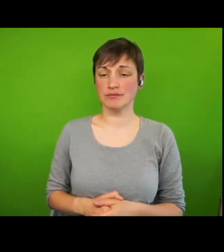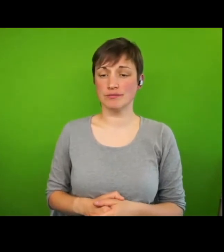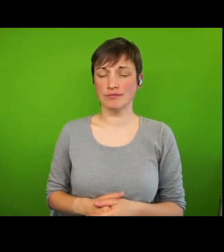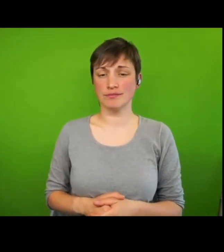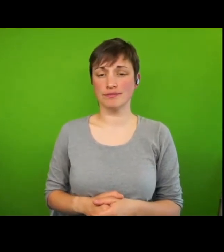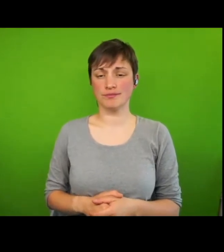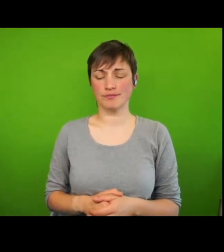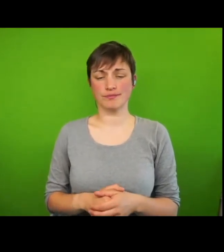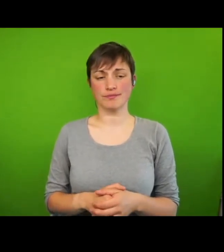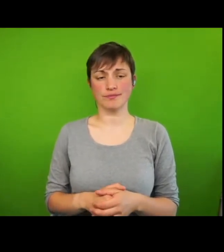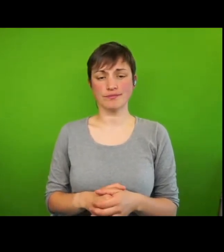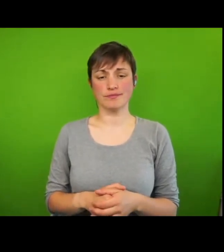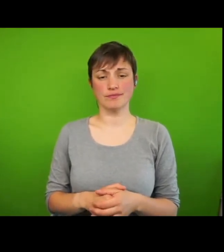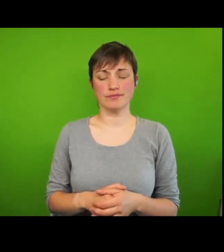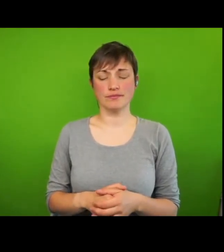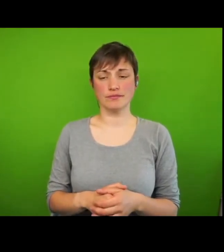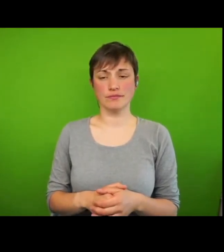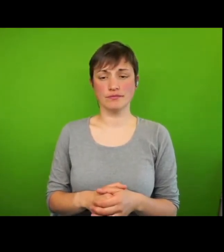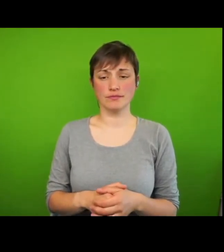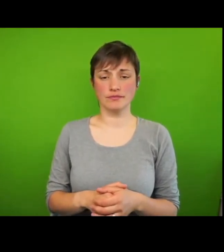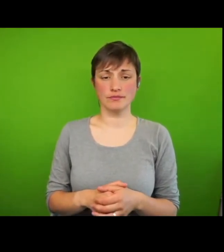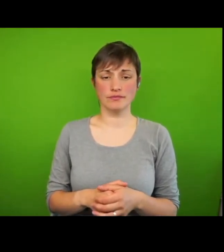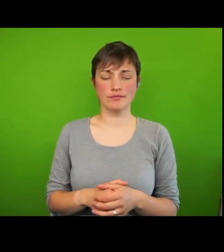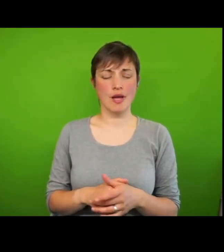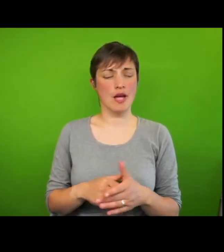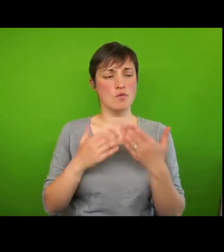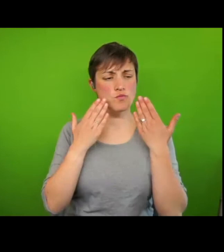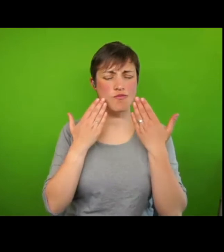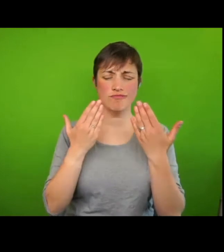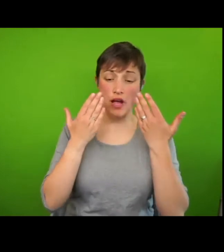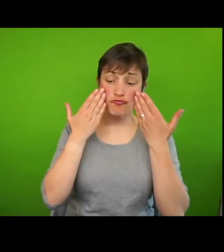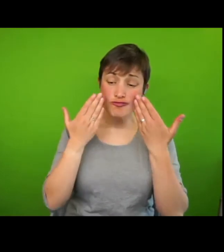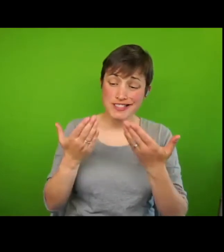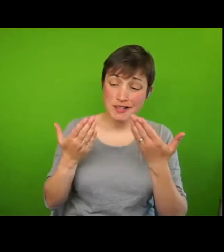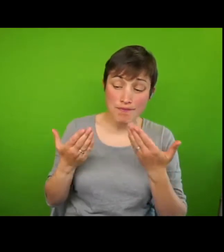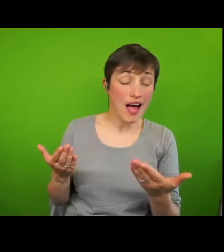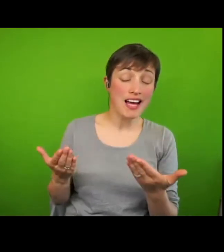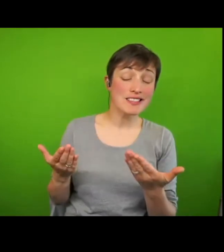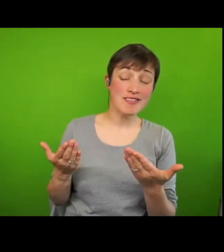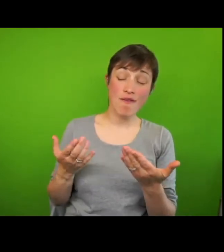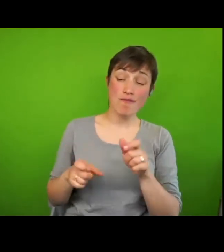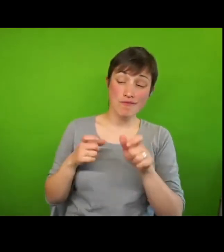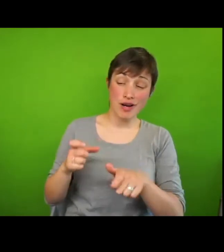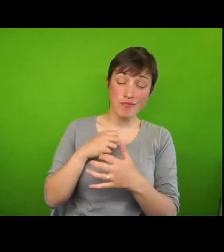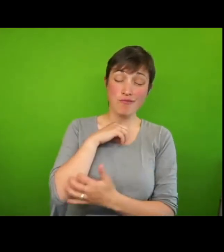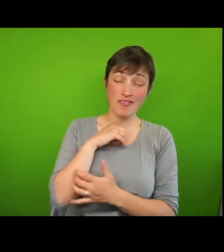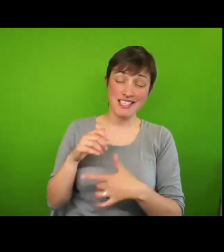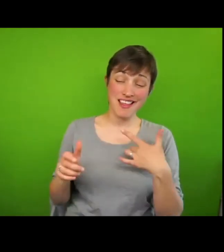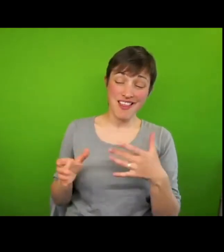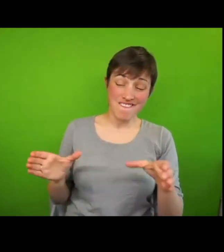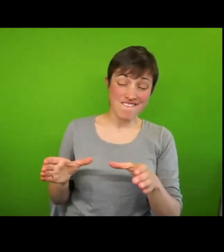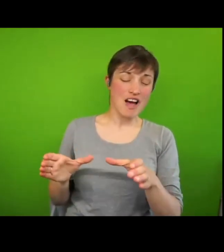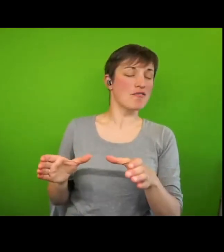in a moment, observed that the lack of respect for people living in poverty is one of the clearest and most